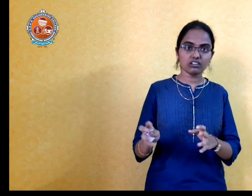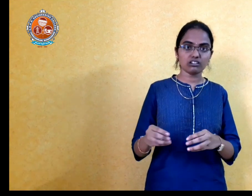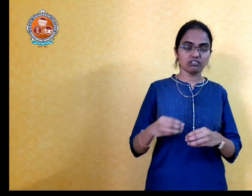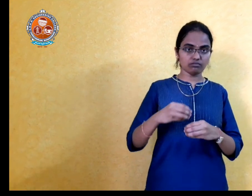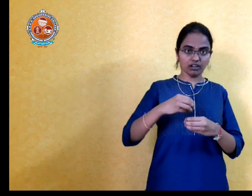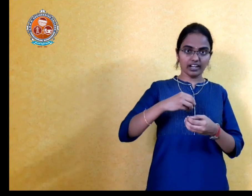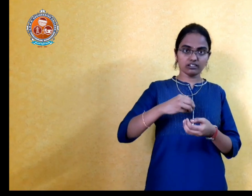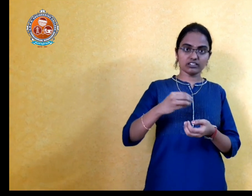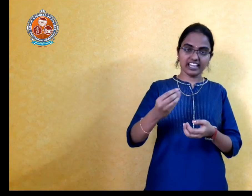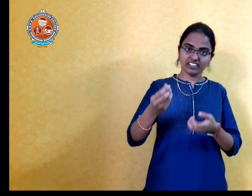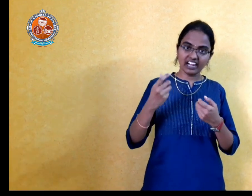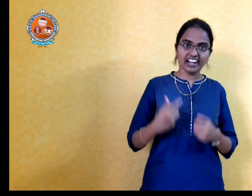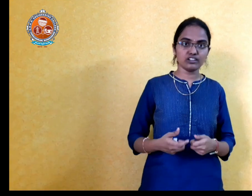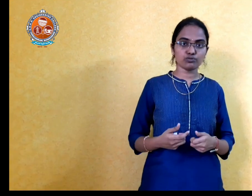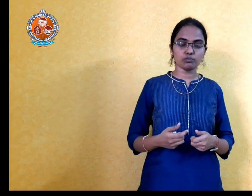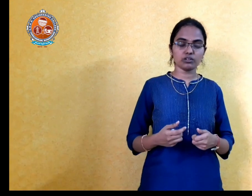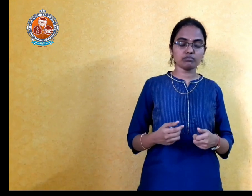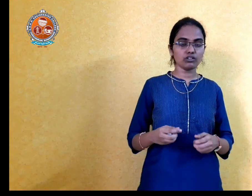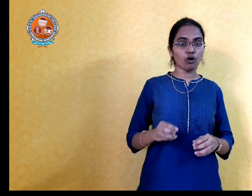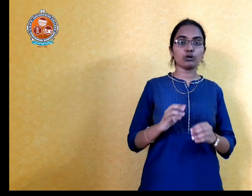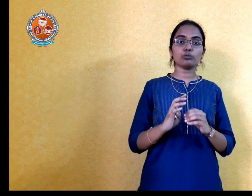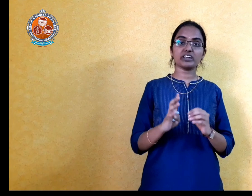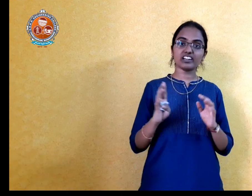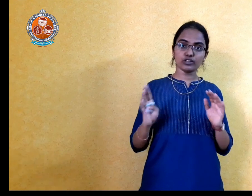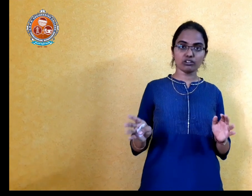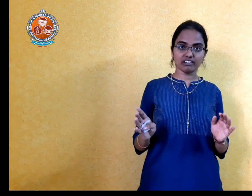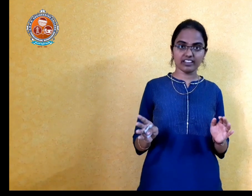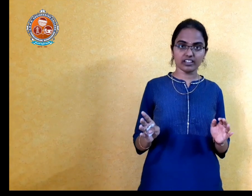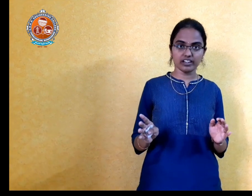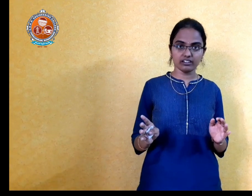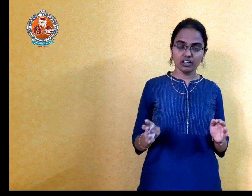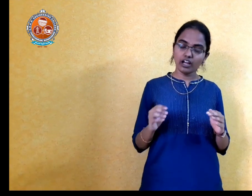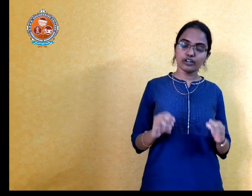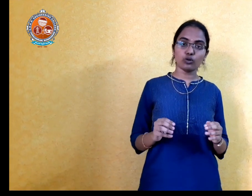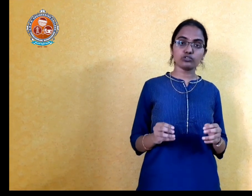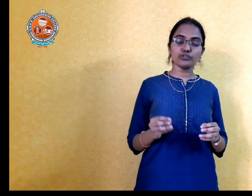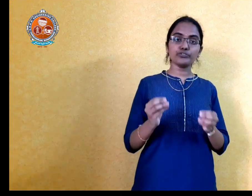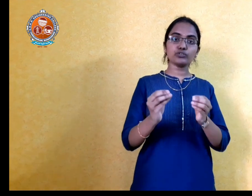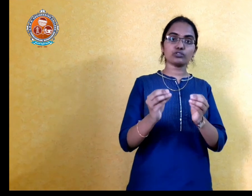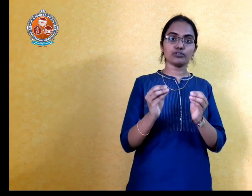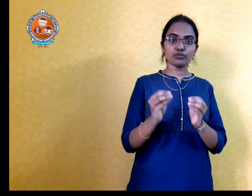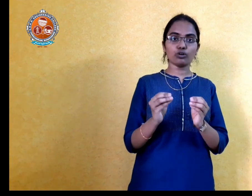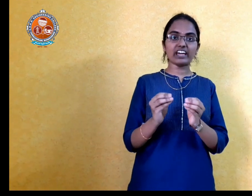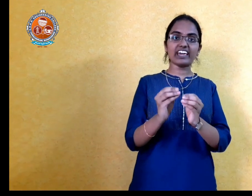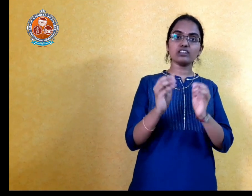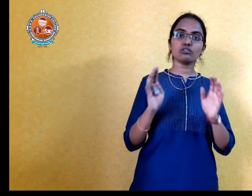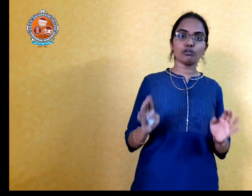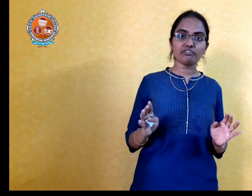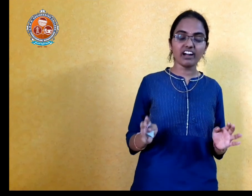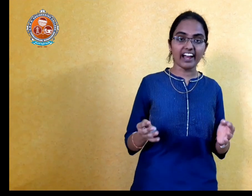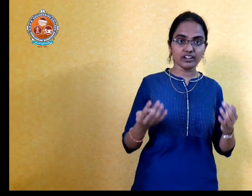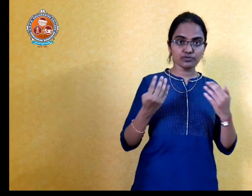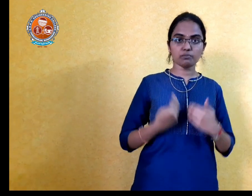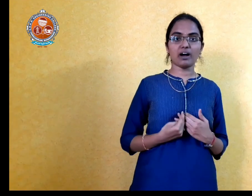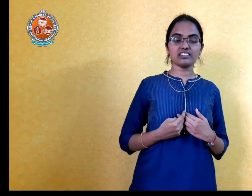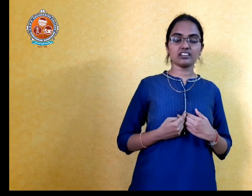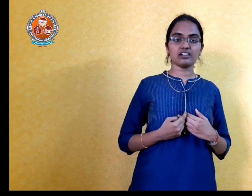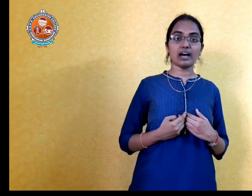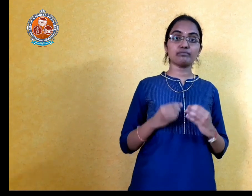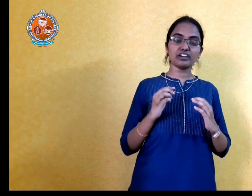and take the guidance from you automatically you'll crack the gate and also if you want any sort of guidance from myself I'm ready